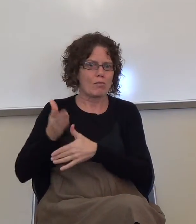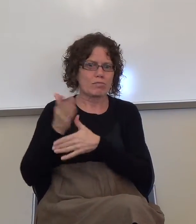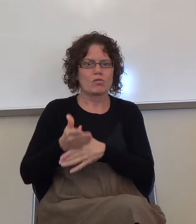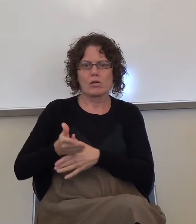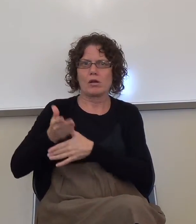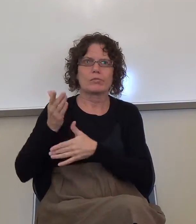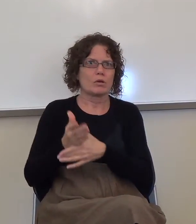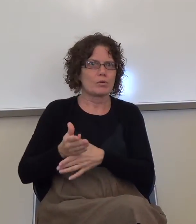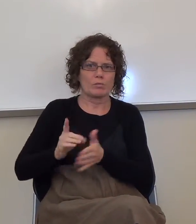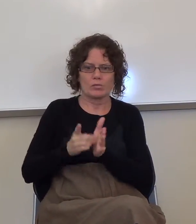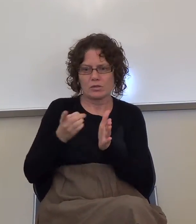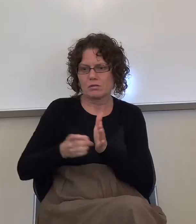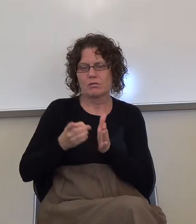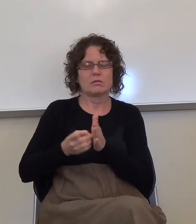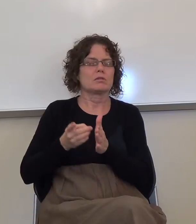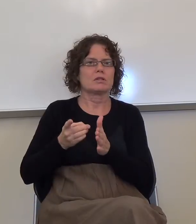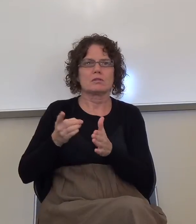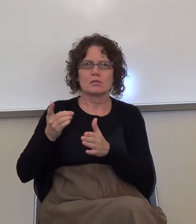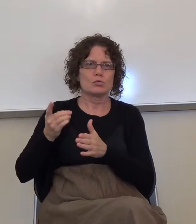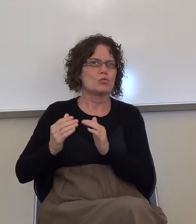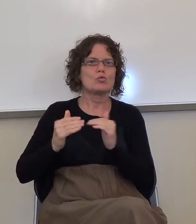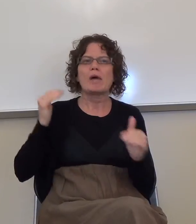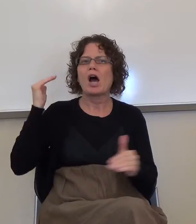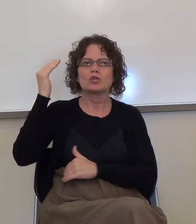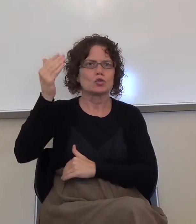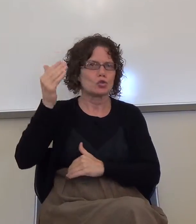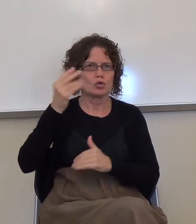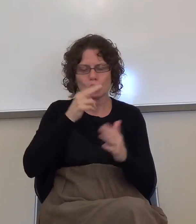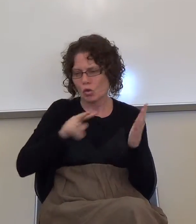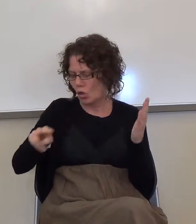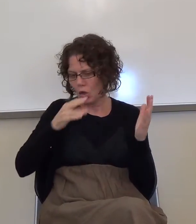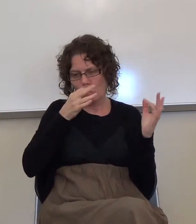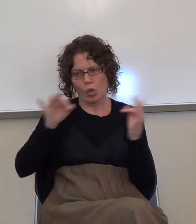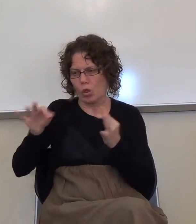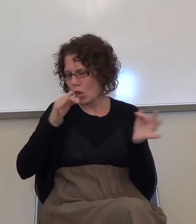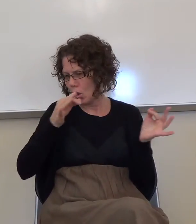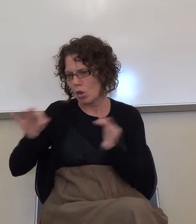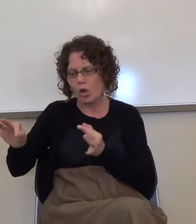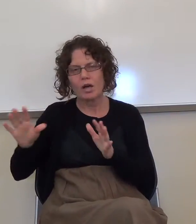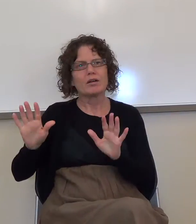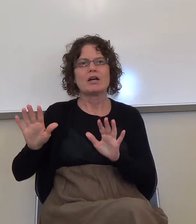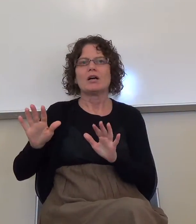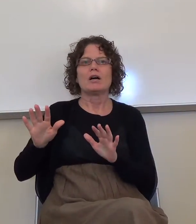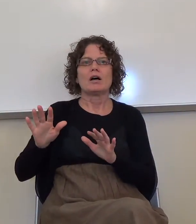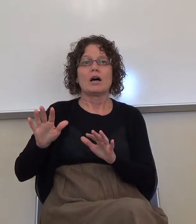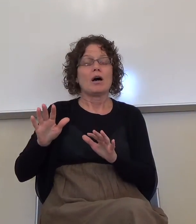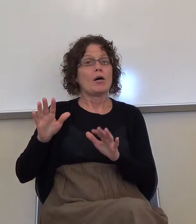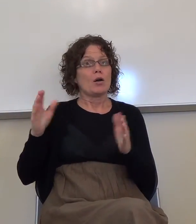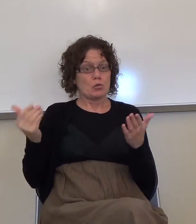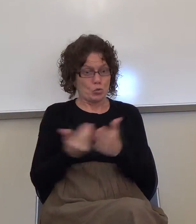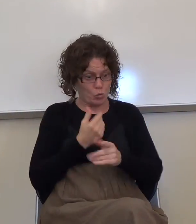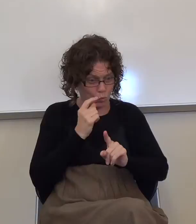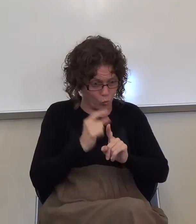concentration. You can't just ignore unfamiliar words. You have to know what they mean.